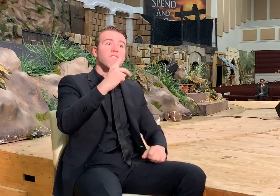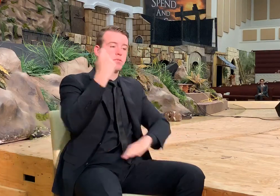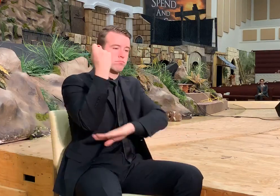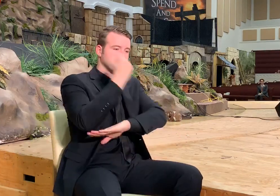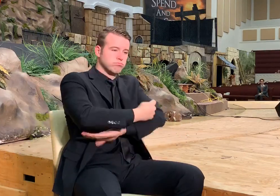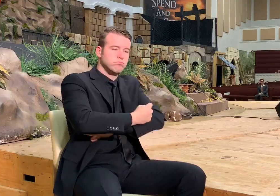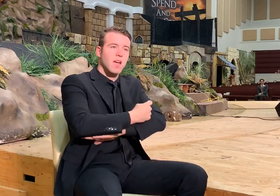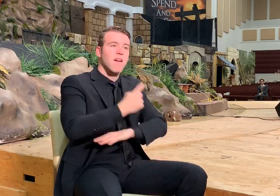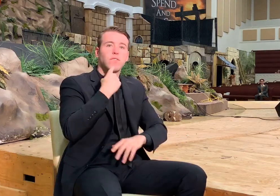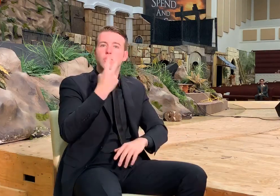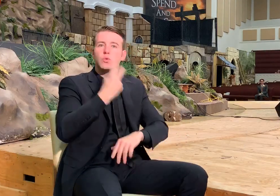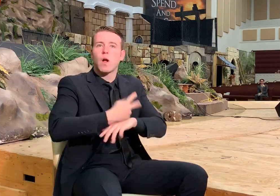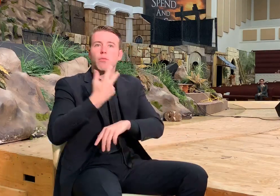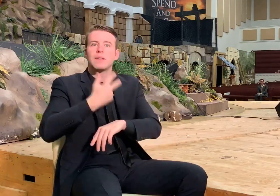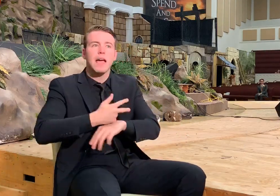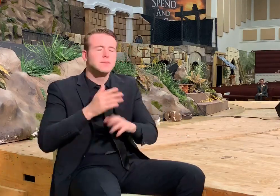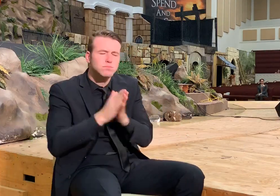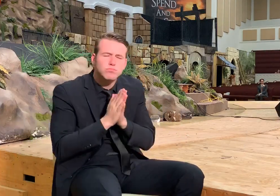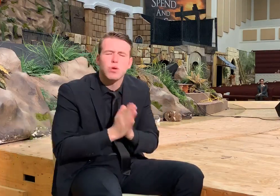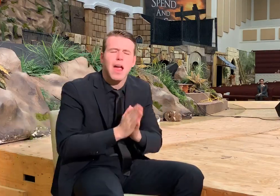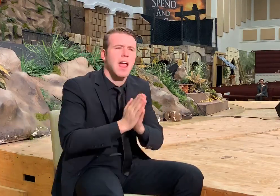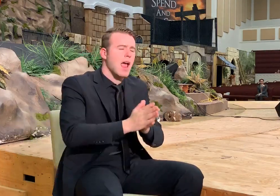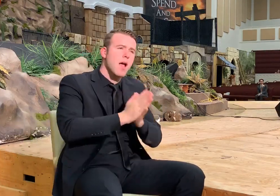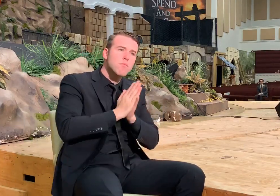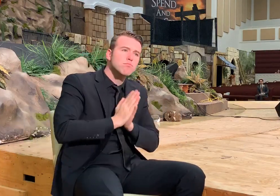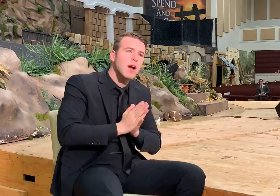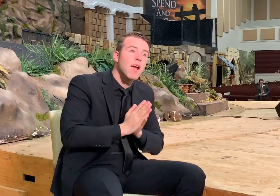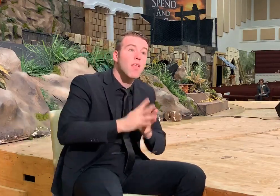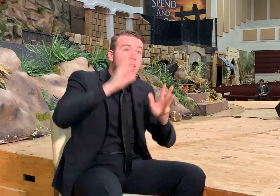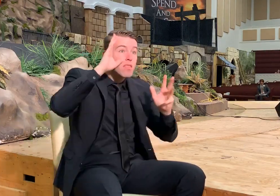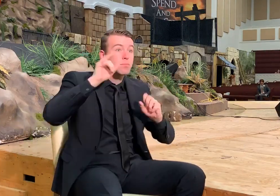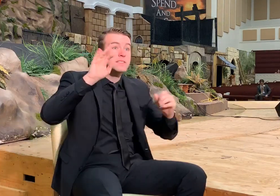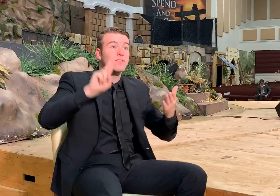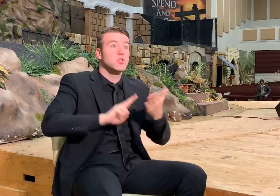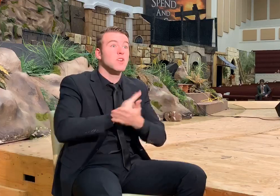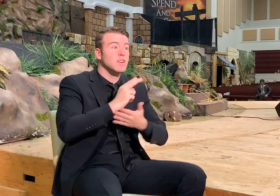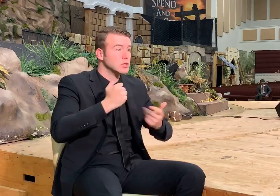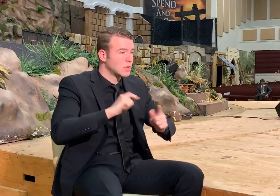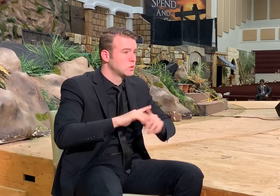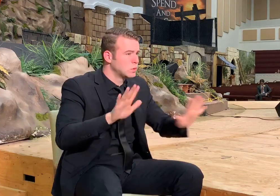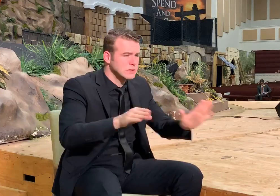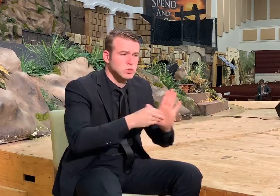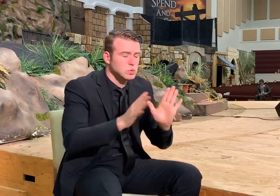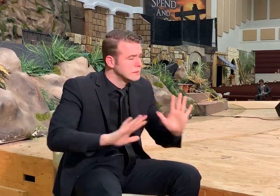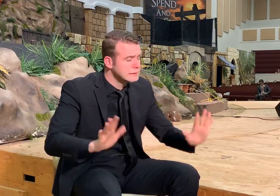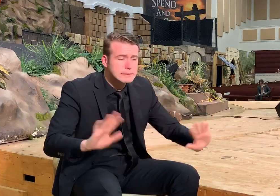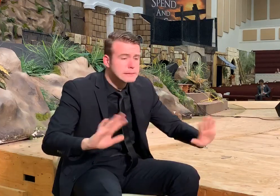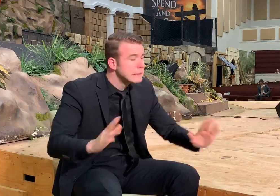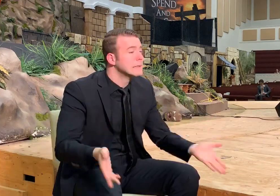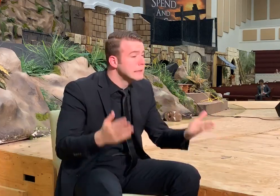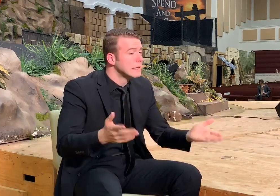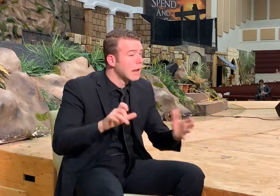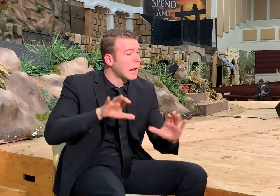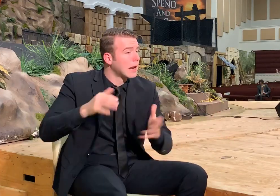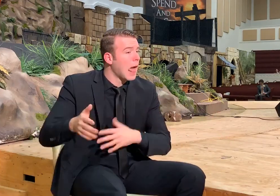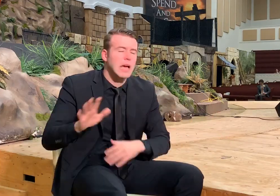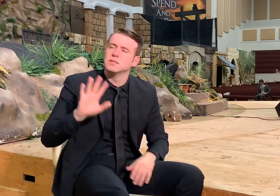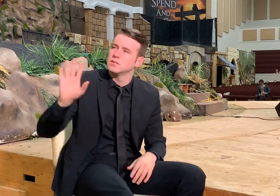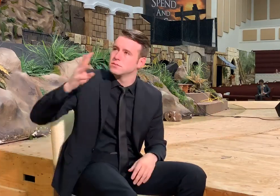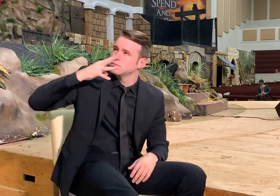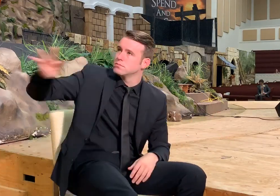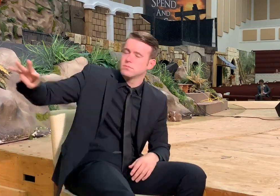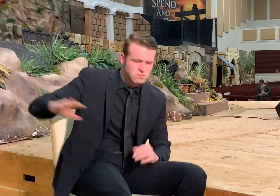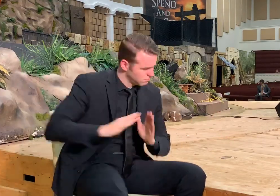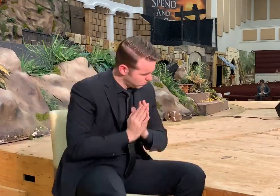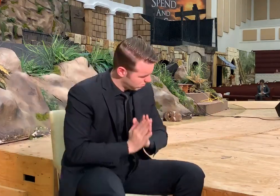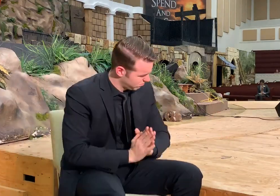prayer meetings for two or three days at a time. The president of the university went into the chapel and tried to get all the students up and said, get up, we've got to go to classes. And